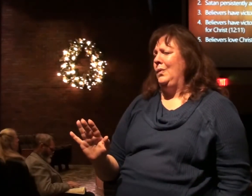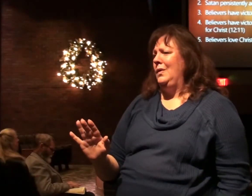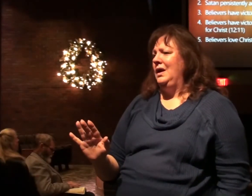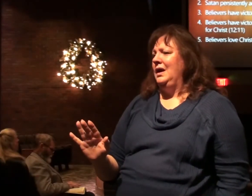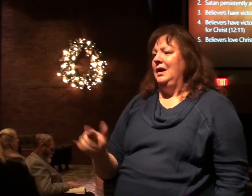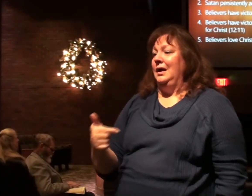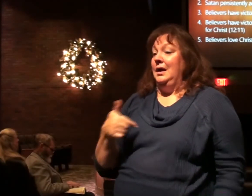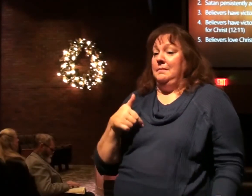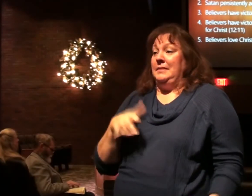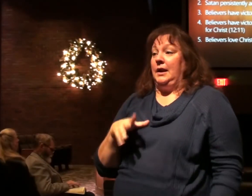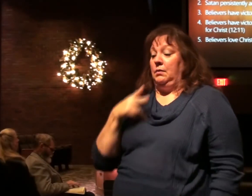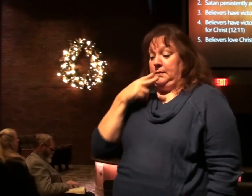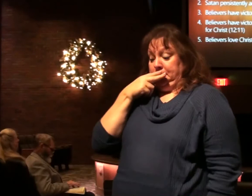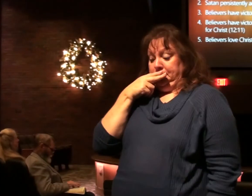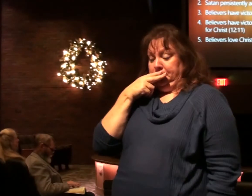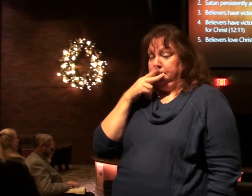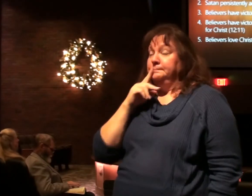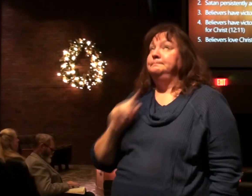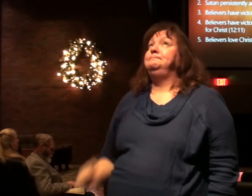but I don't want to be quiet.